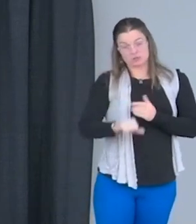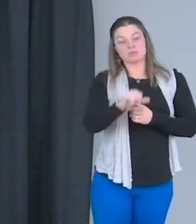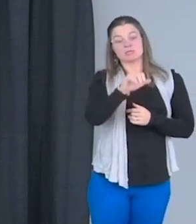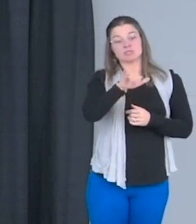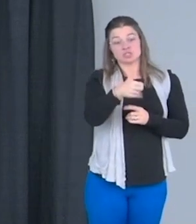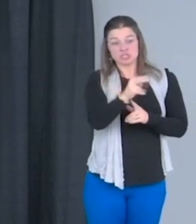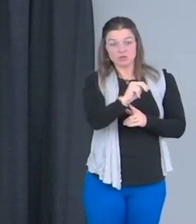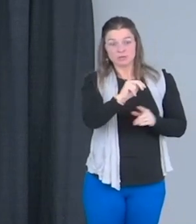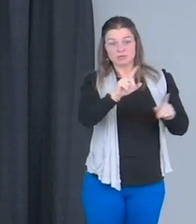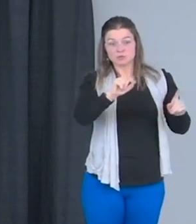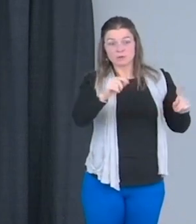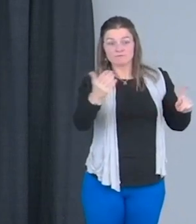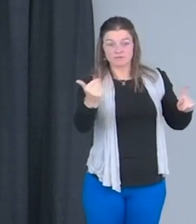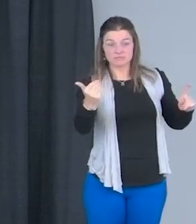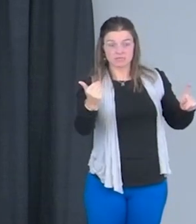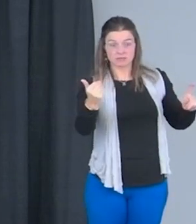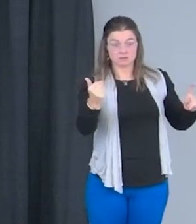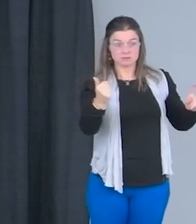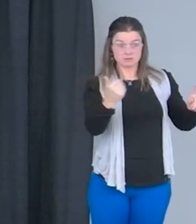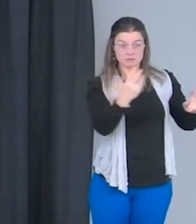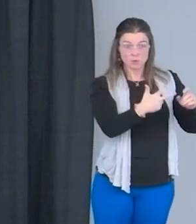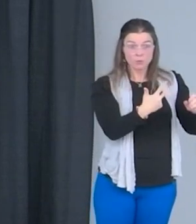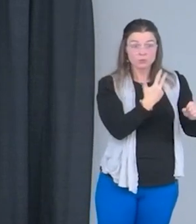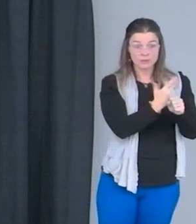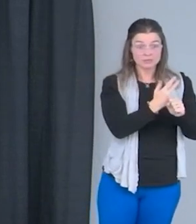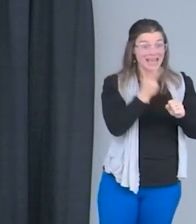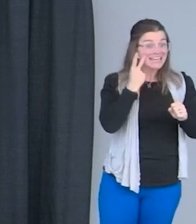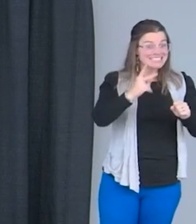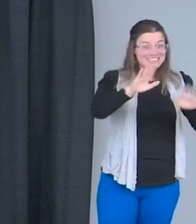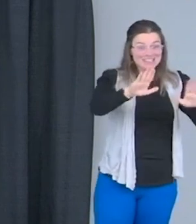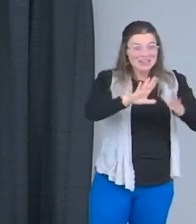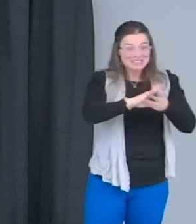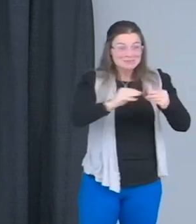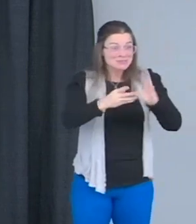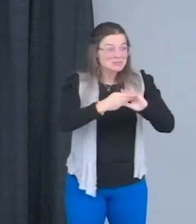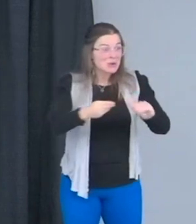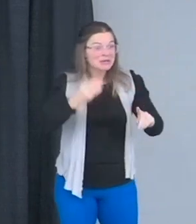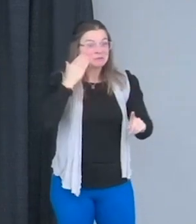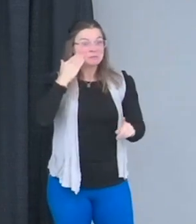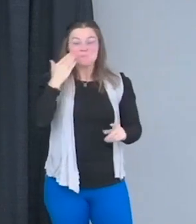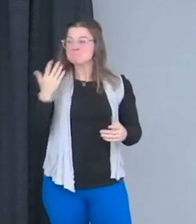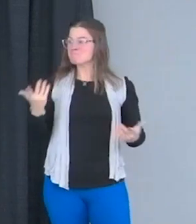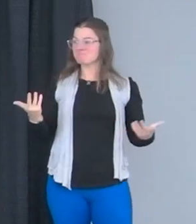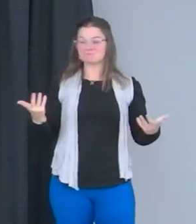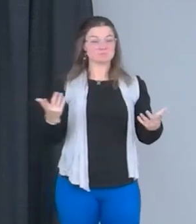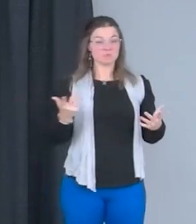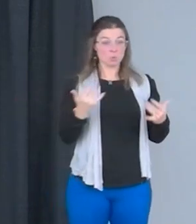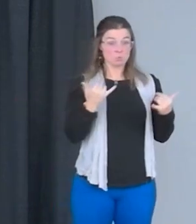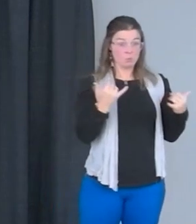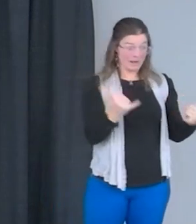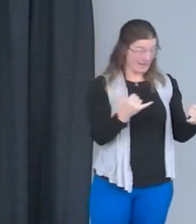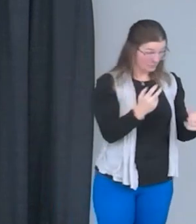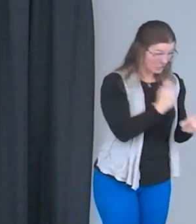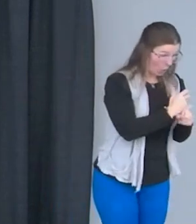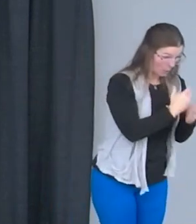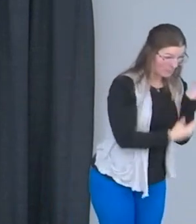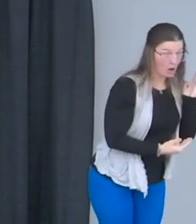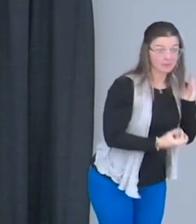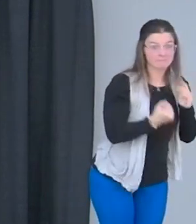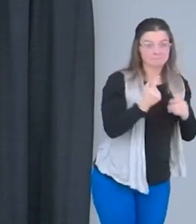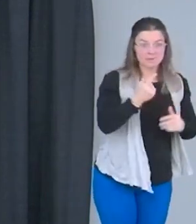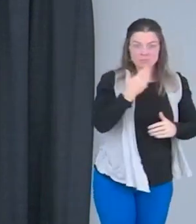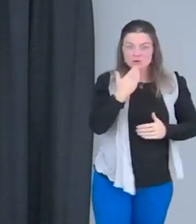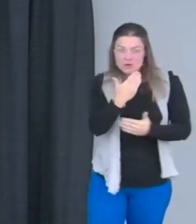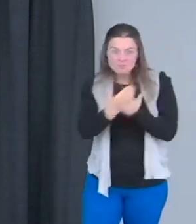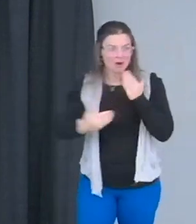just so you know. So when I show you this amazing story, because right now we just got the little, we got the hard part, but you ain't even got to the good